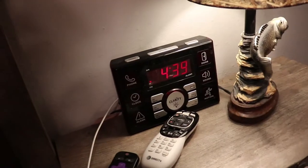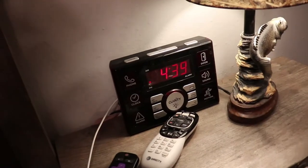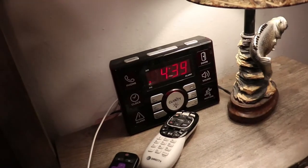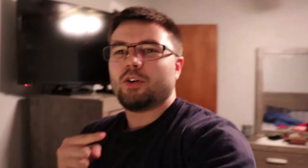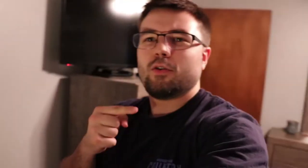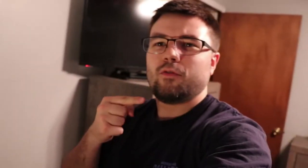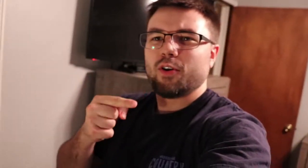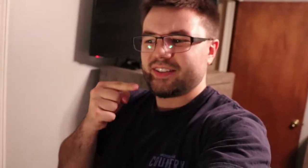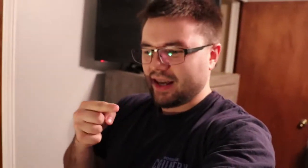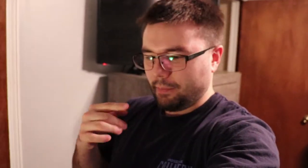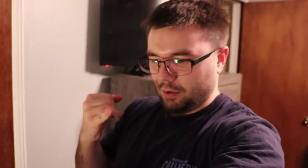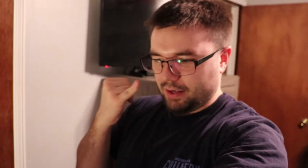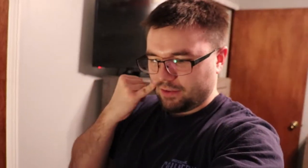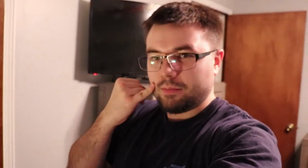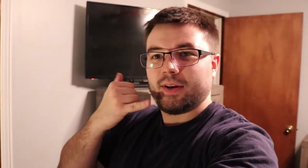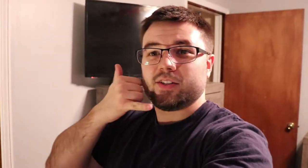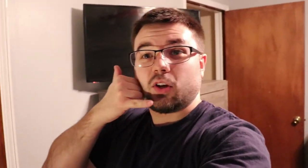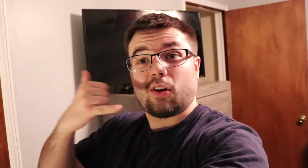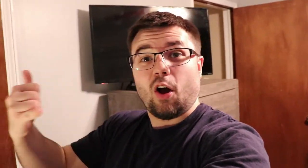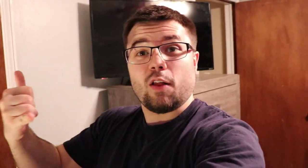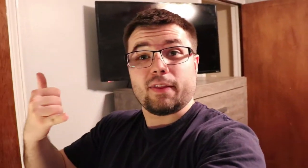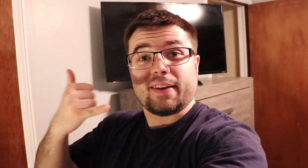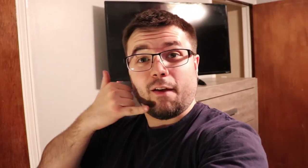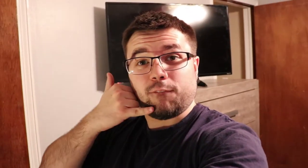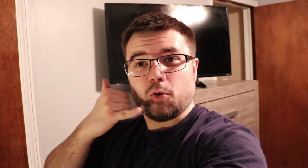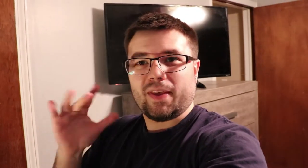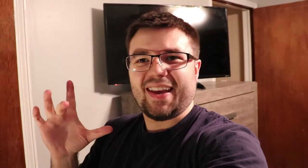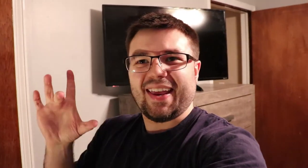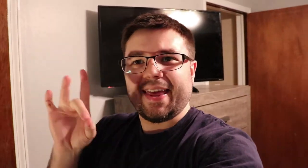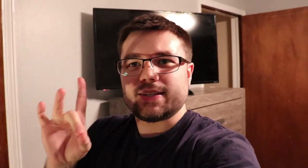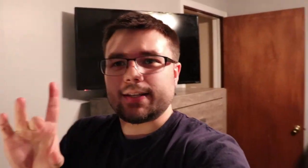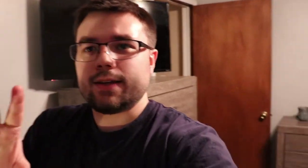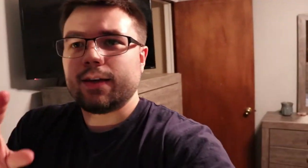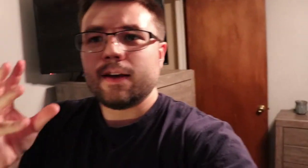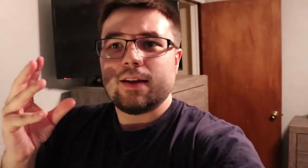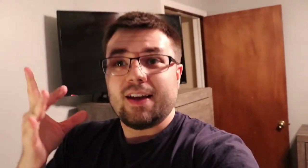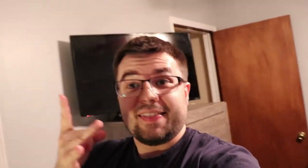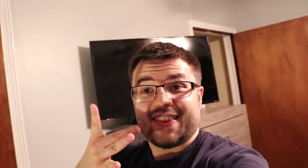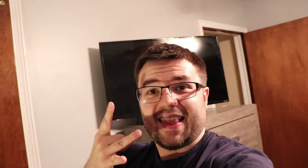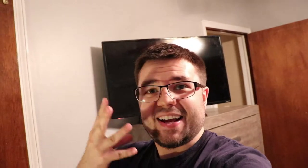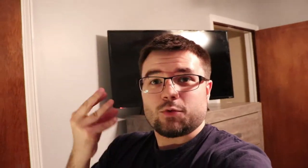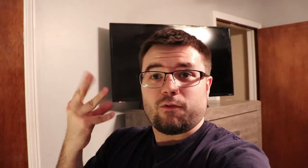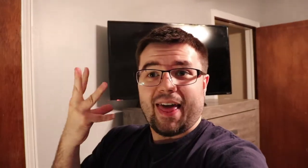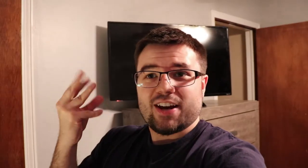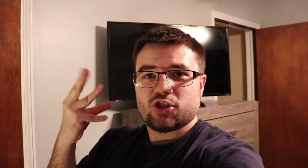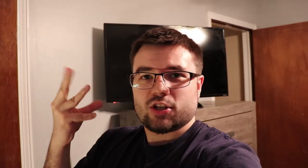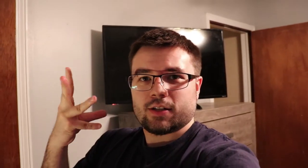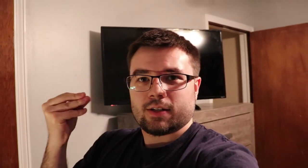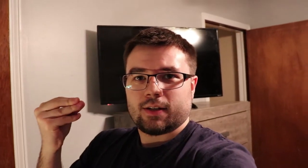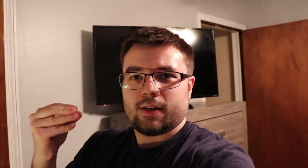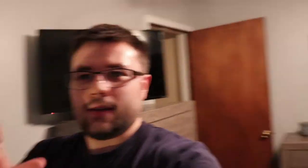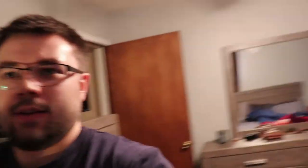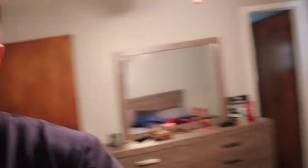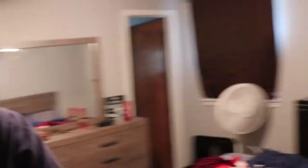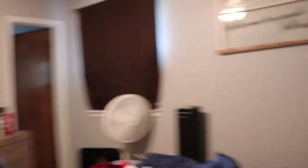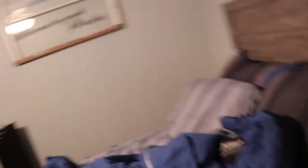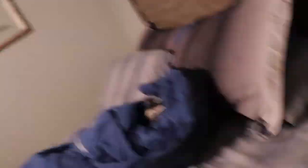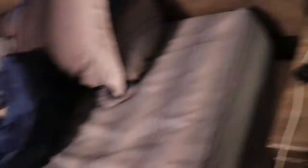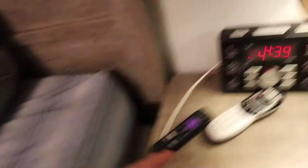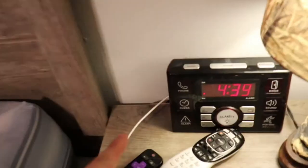oh for example if somebody's calling the telephone they can connect it the lights will flash and that